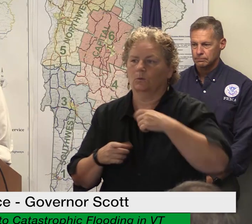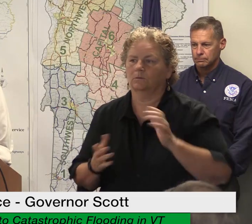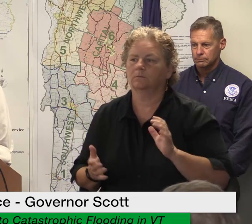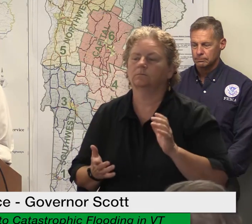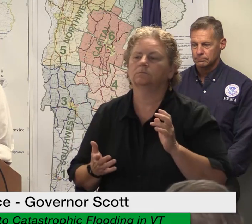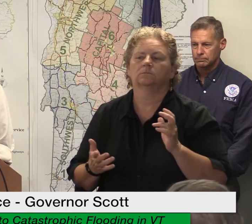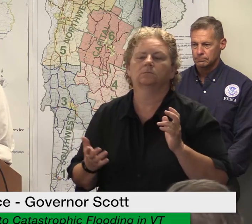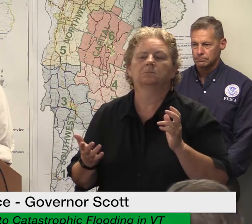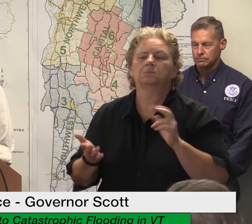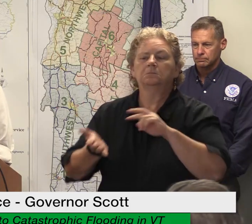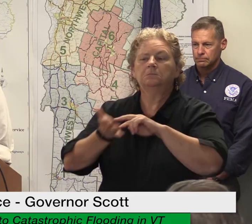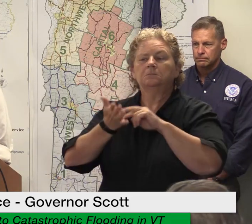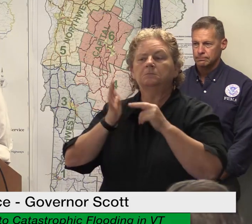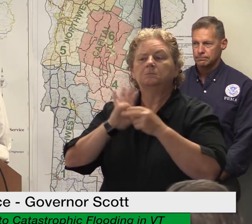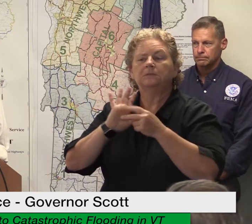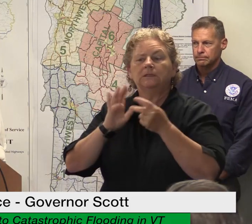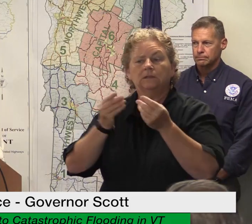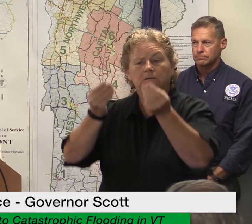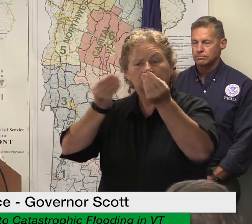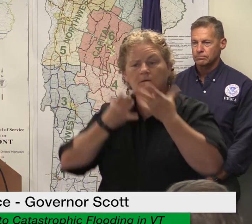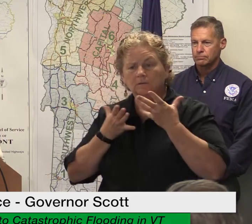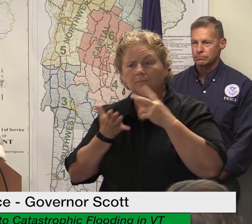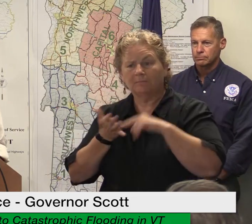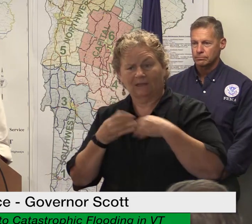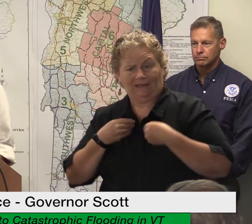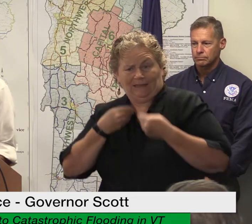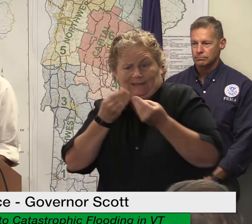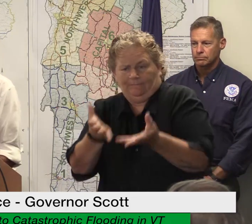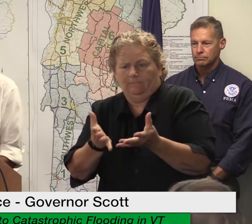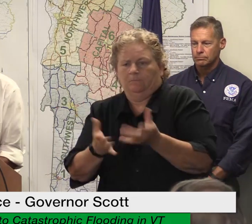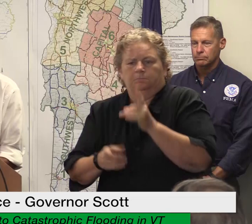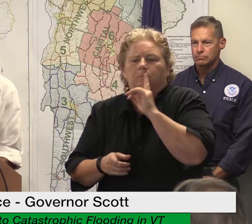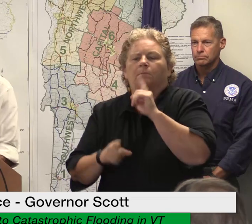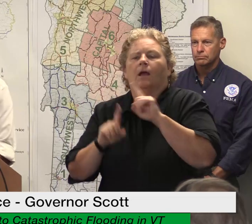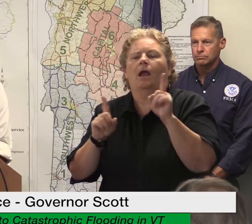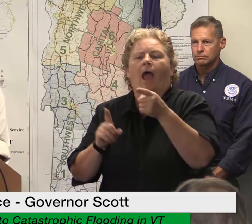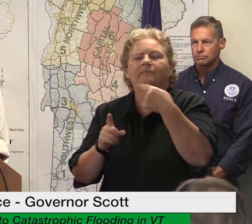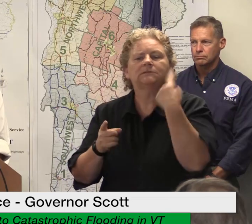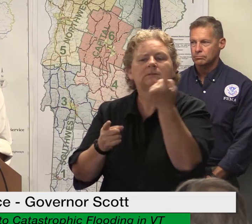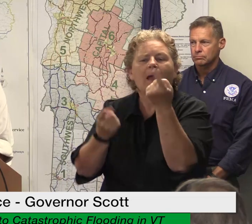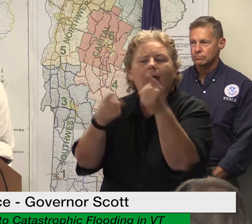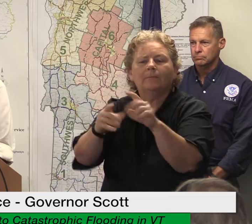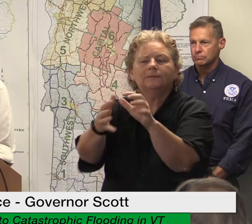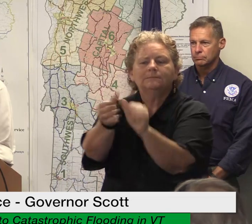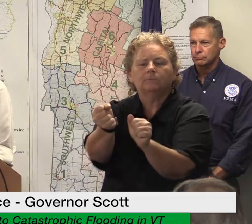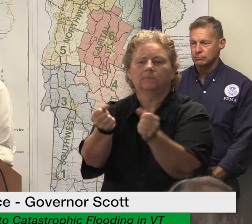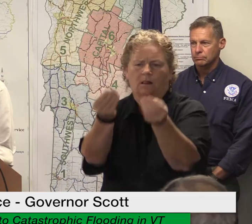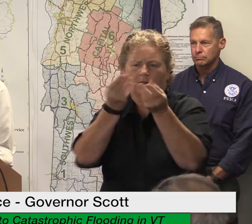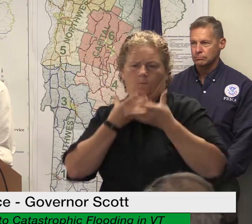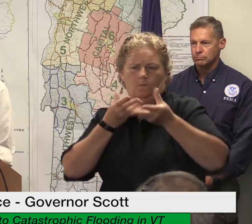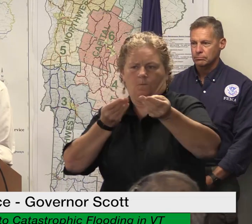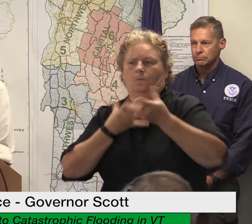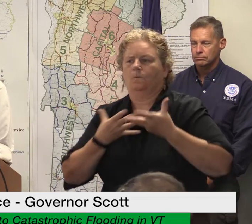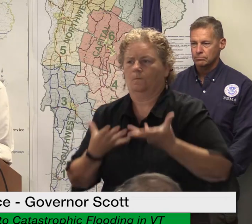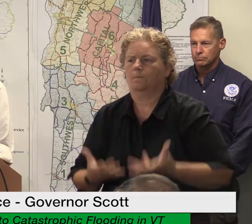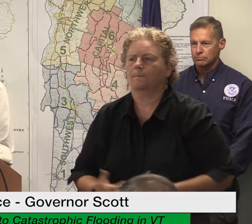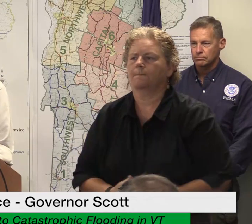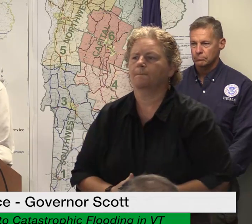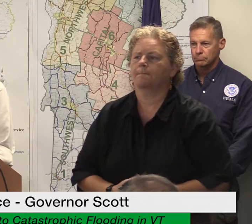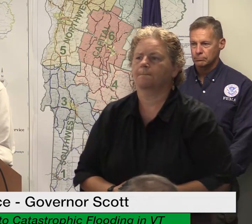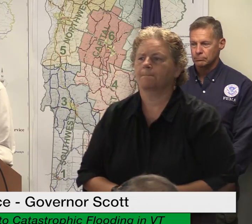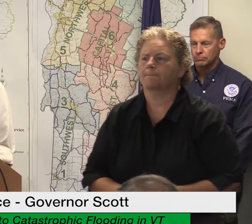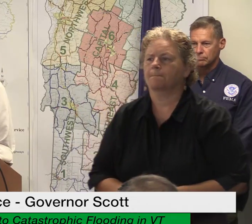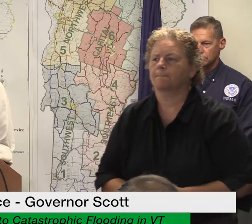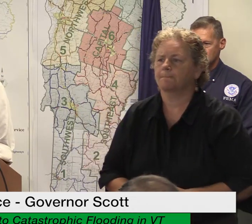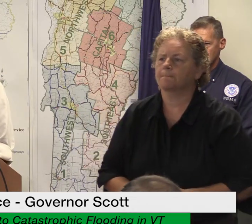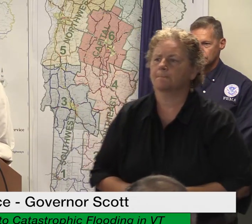support for our businesses any Vermonters impacted by flooding are eligible for individual assistance through FEMA which we just